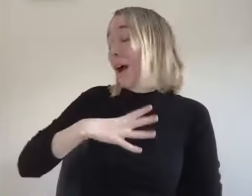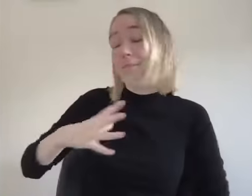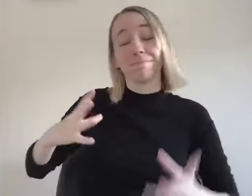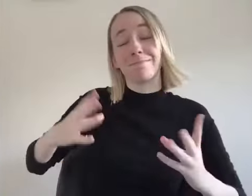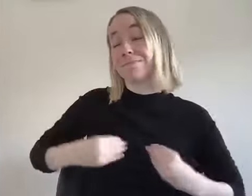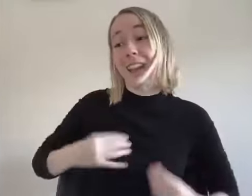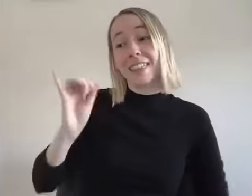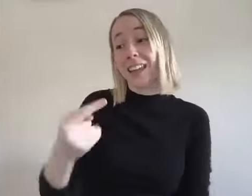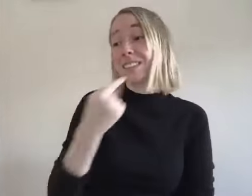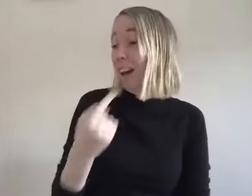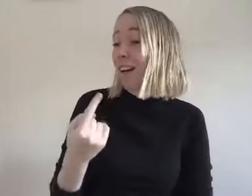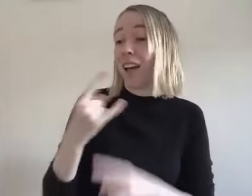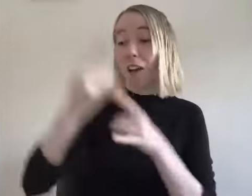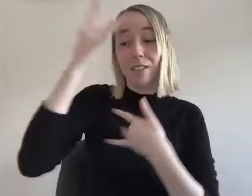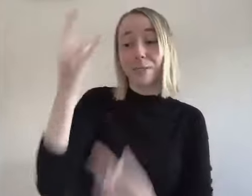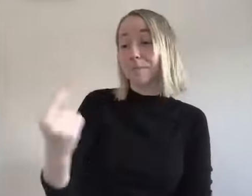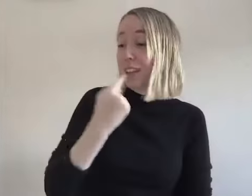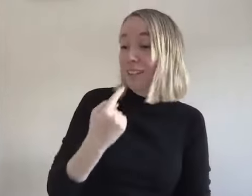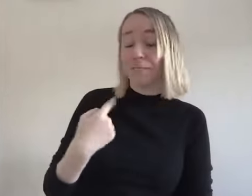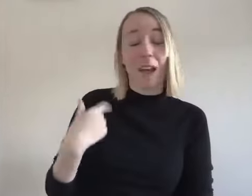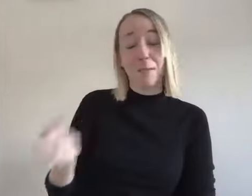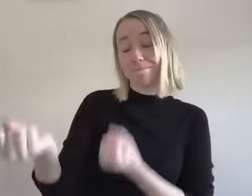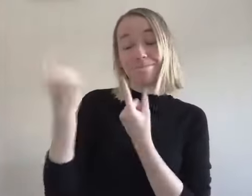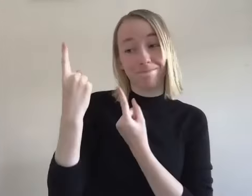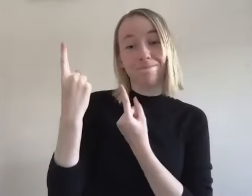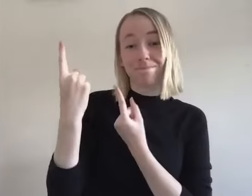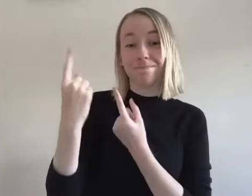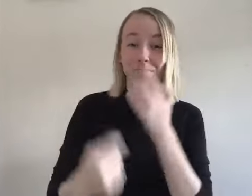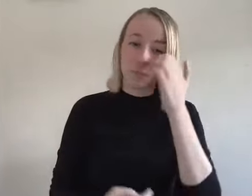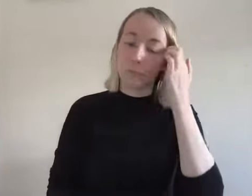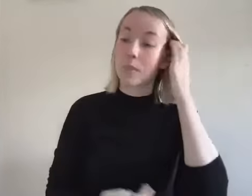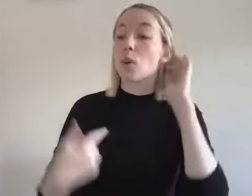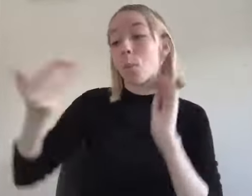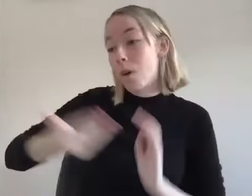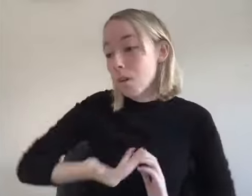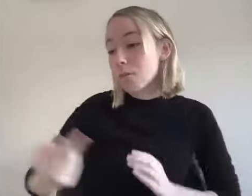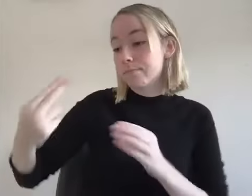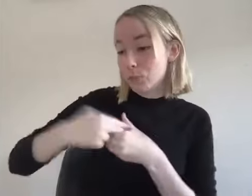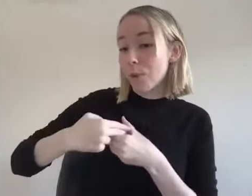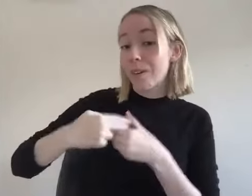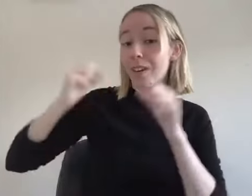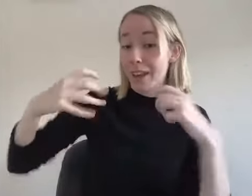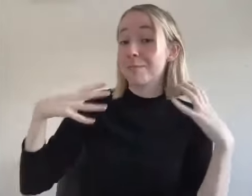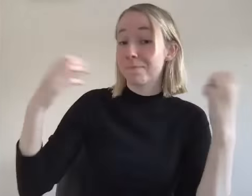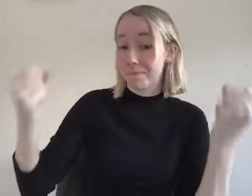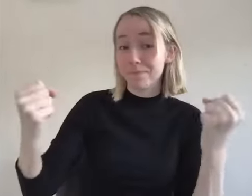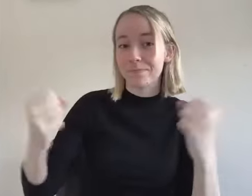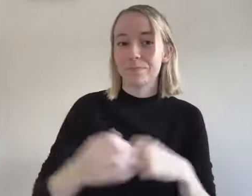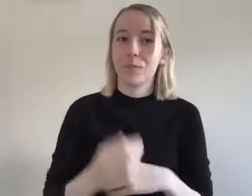to go no you know what that sucks alcoholism sucks and um i get it and and you're welcome here and there's a way to get better